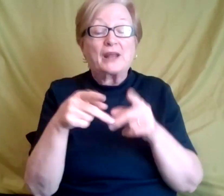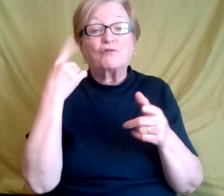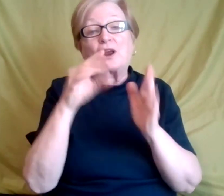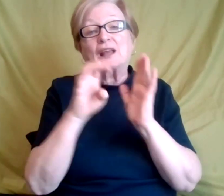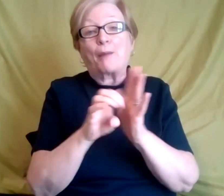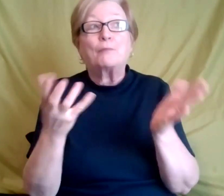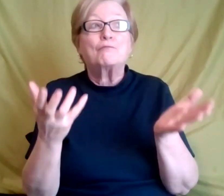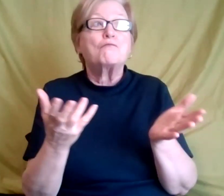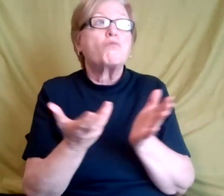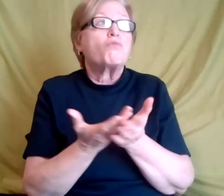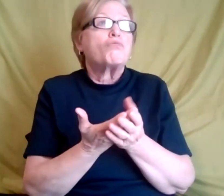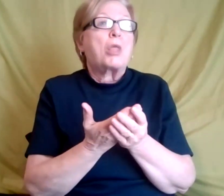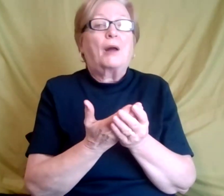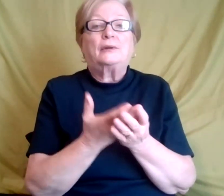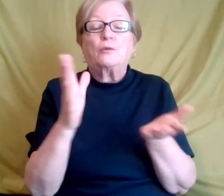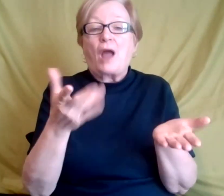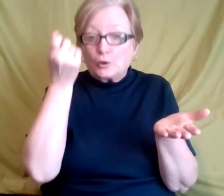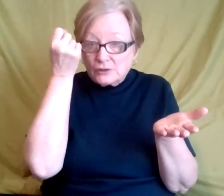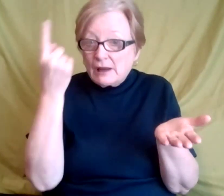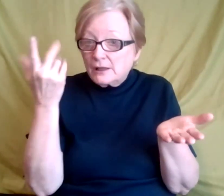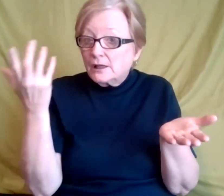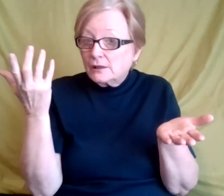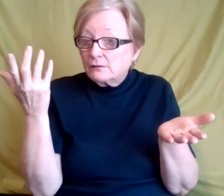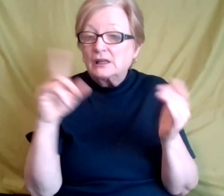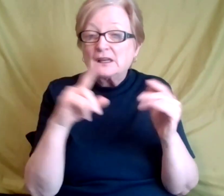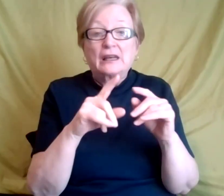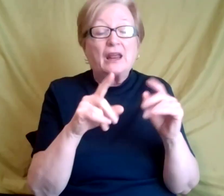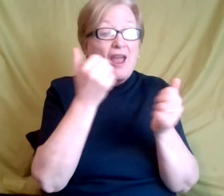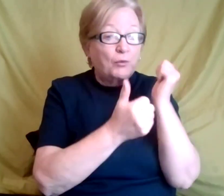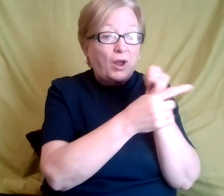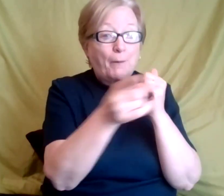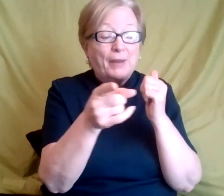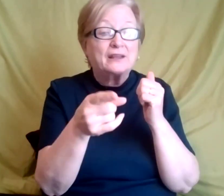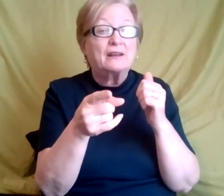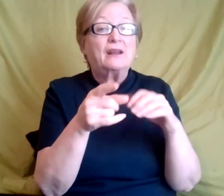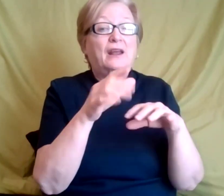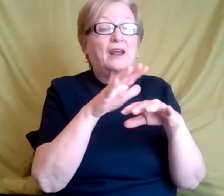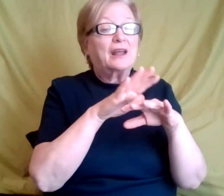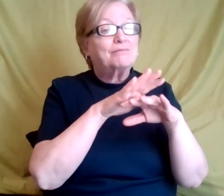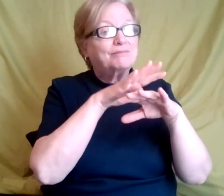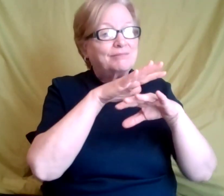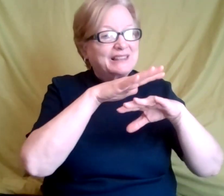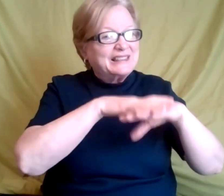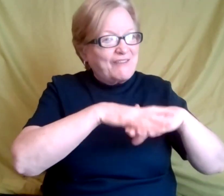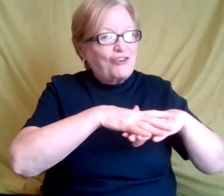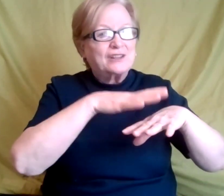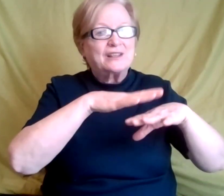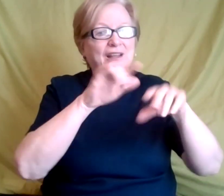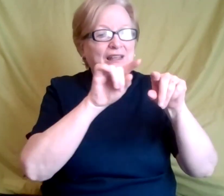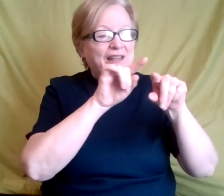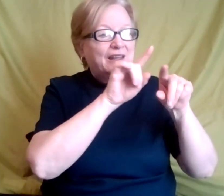just means that understanding these differences that we have and just making those adjustments.